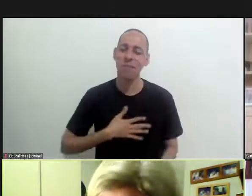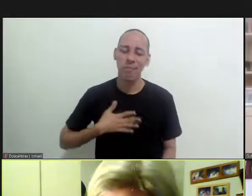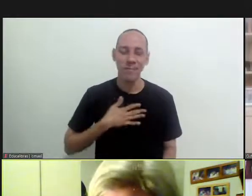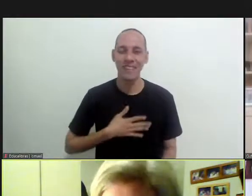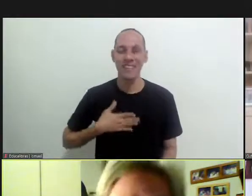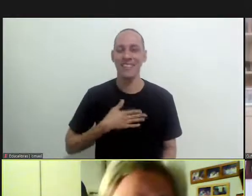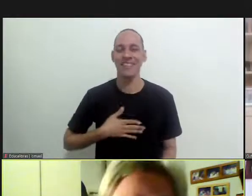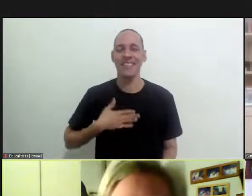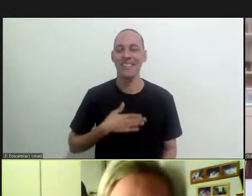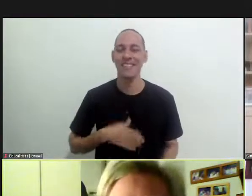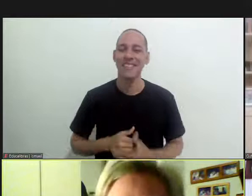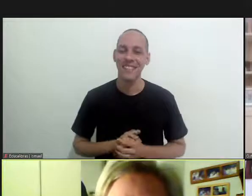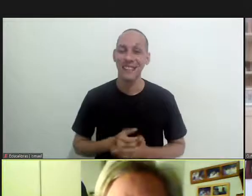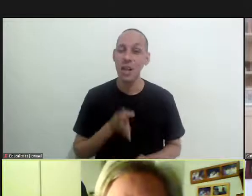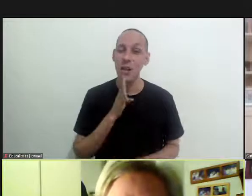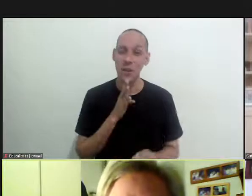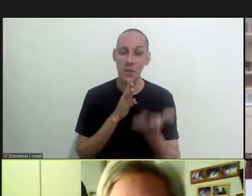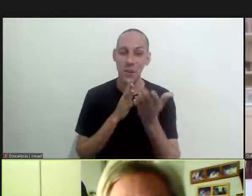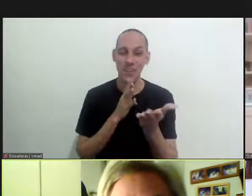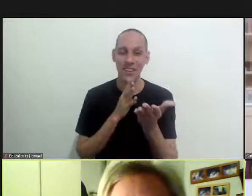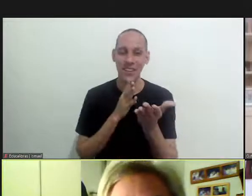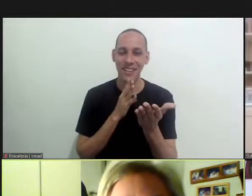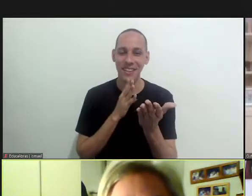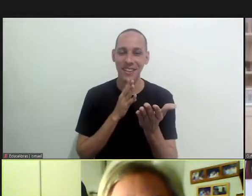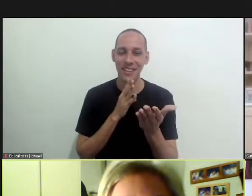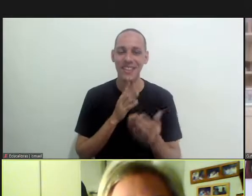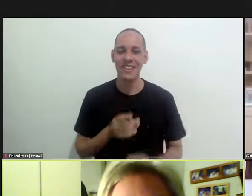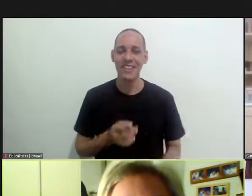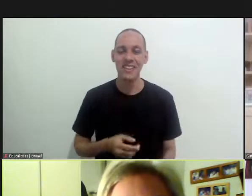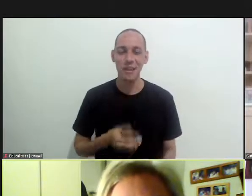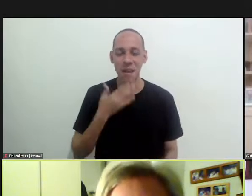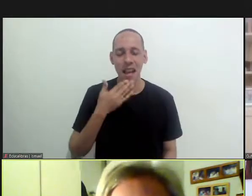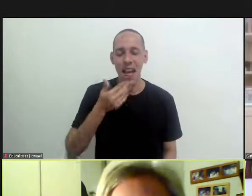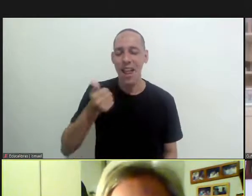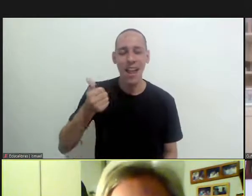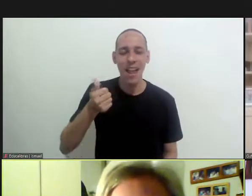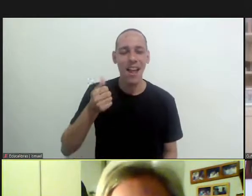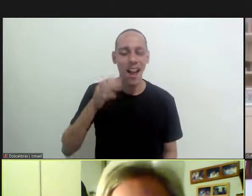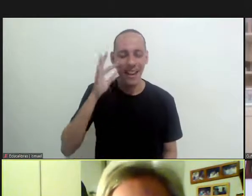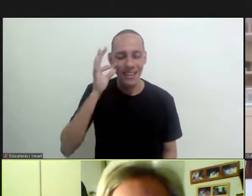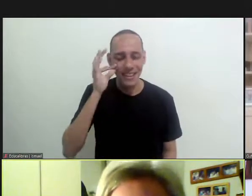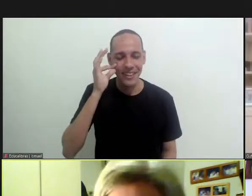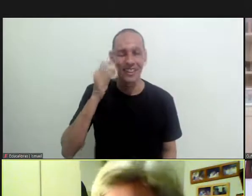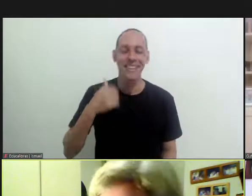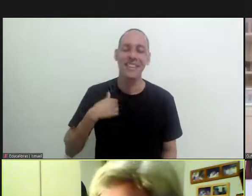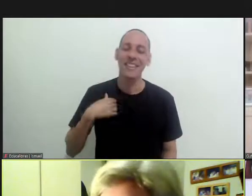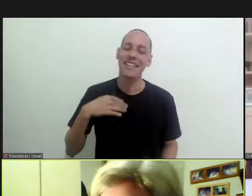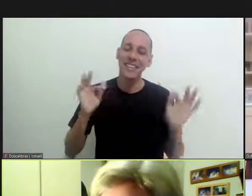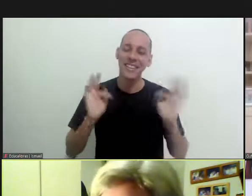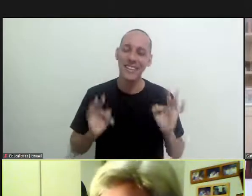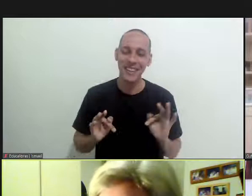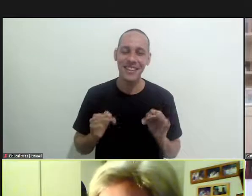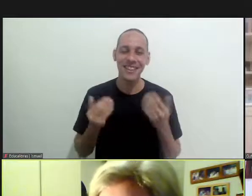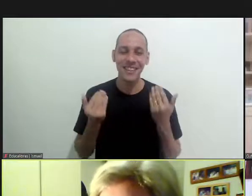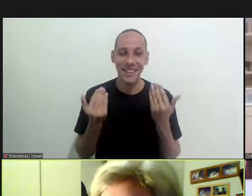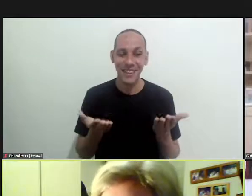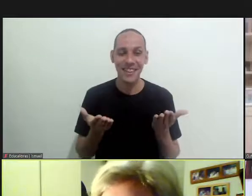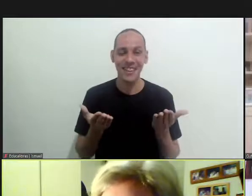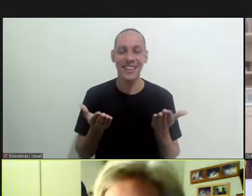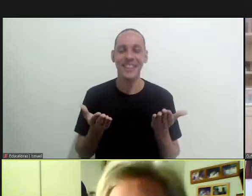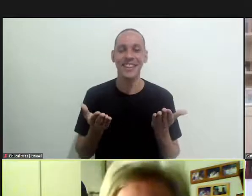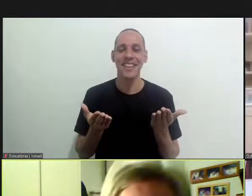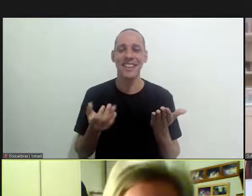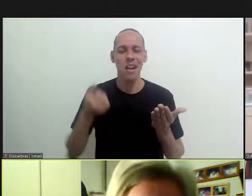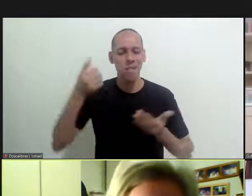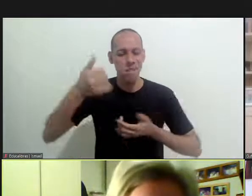it was a great pleasure to get to know you more to get to know you better and i'm very happy